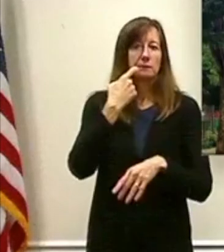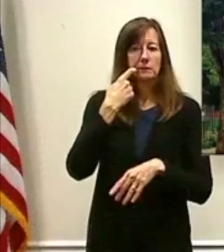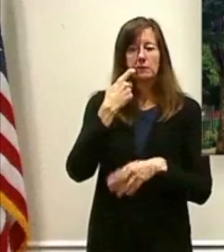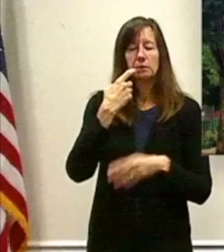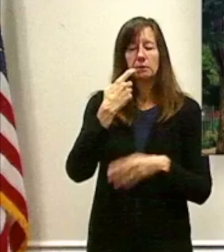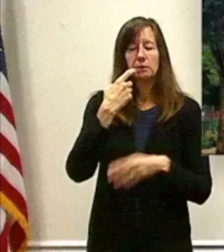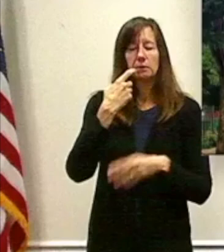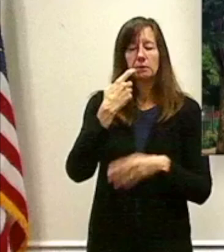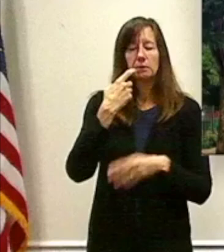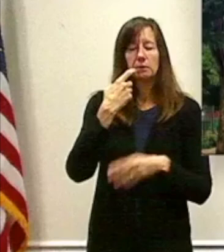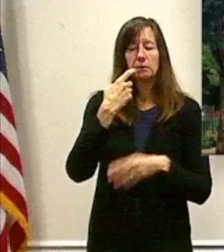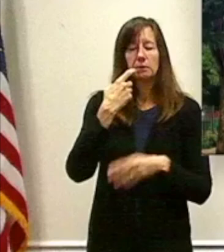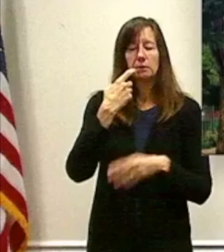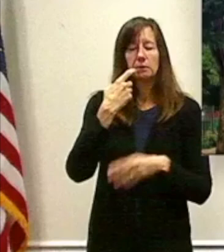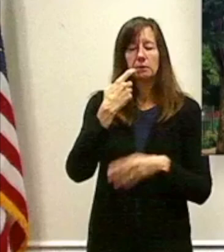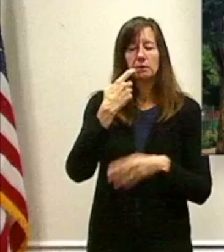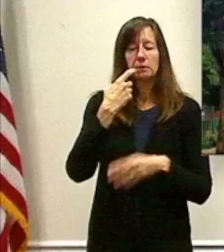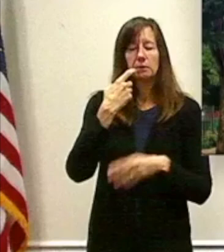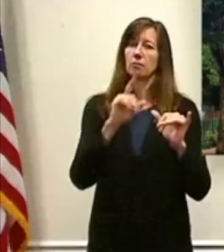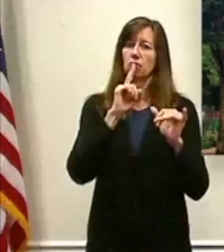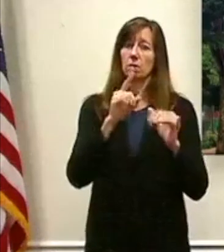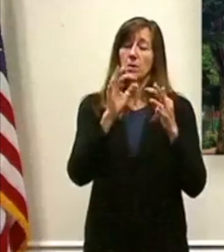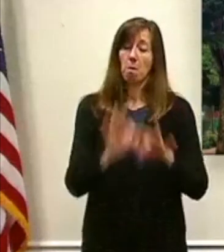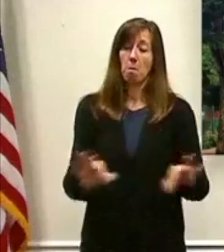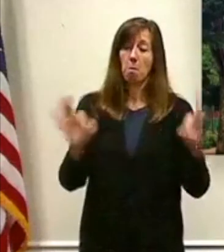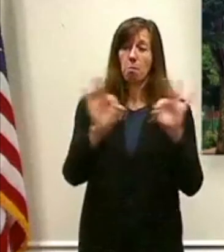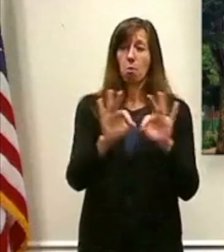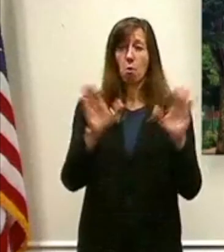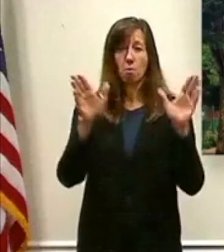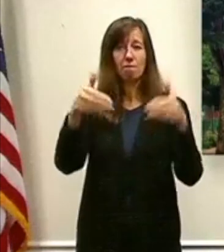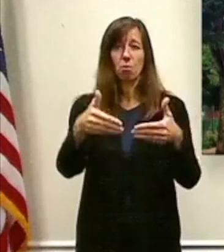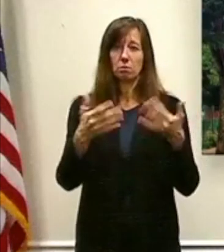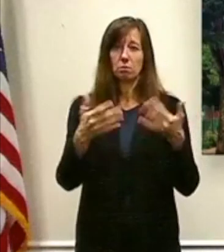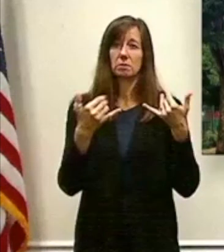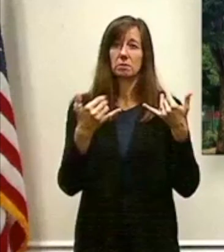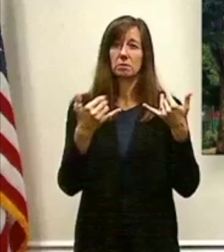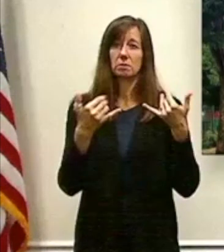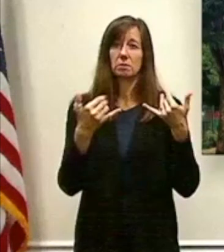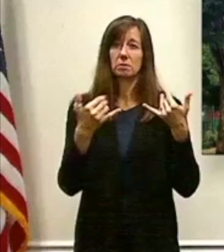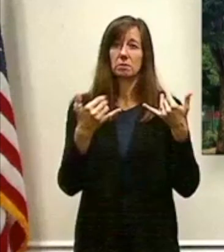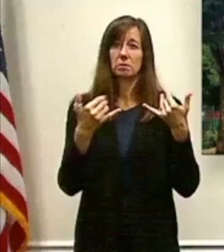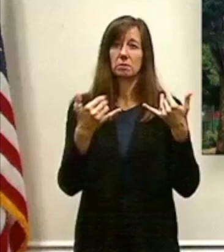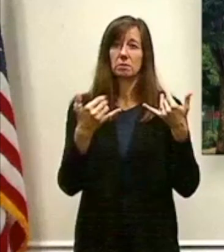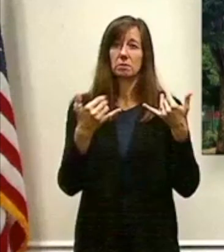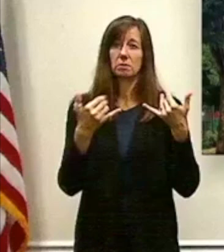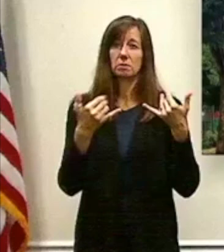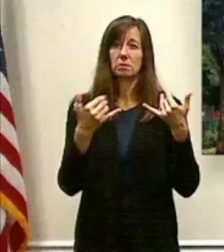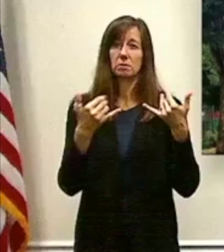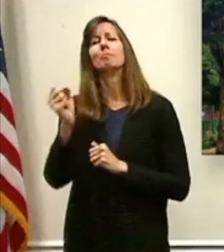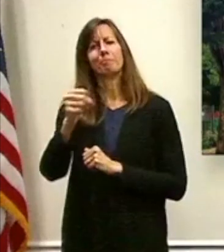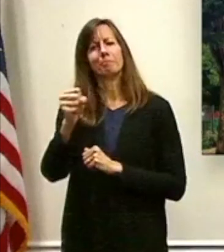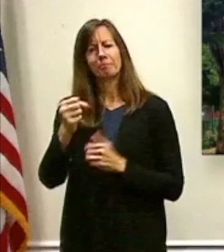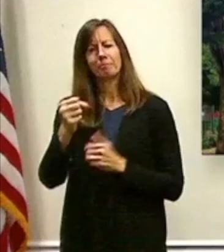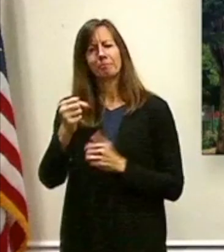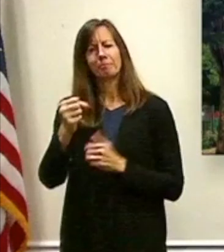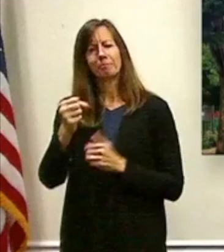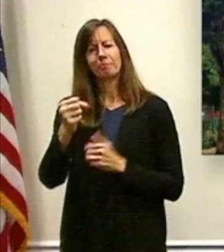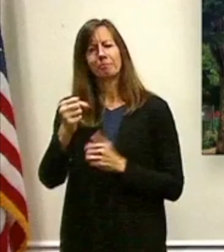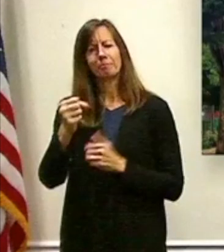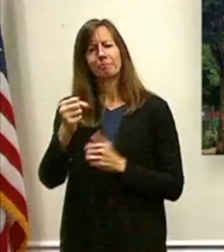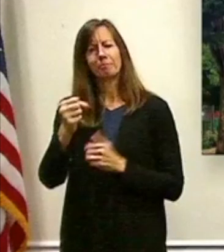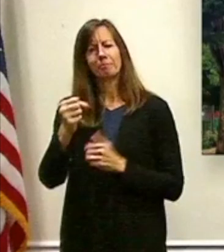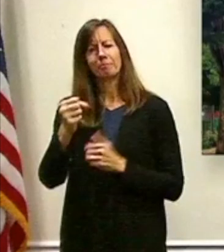critical, critical need to be addressed. So, yes, we have seen increased overdose-related deaths.